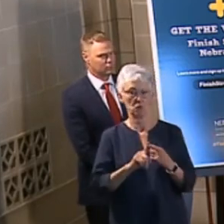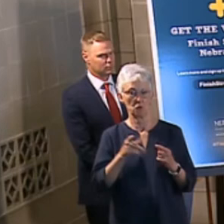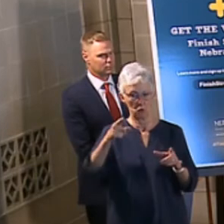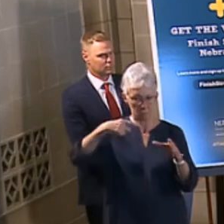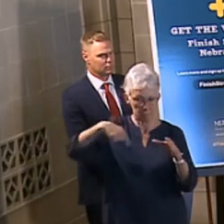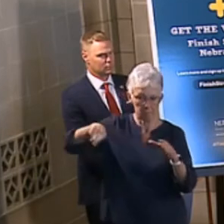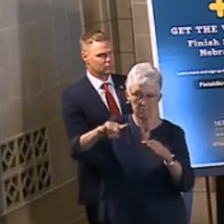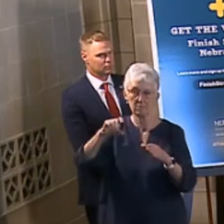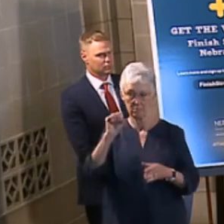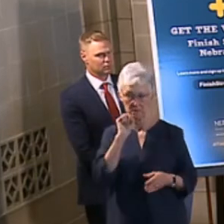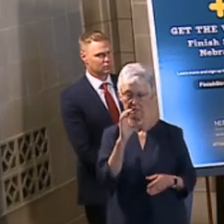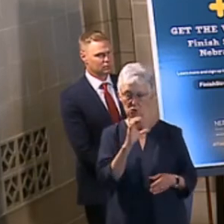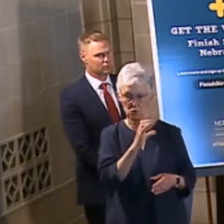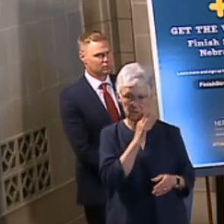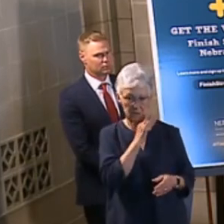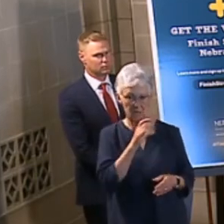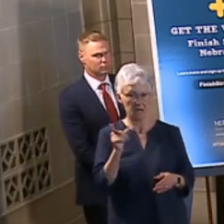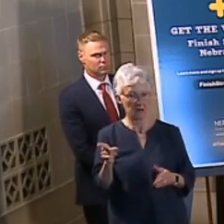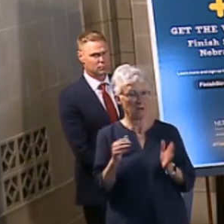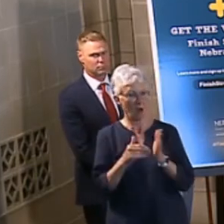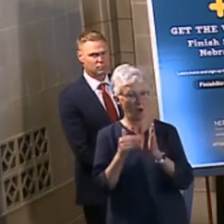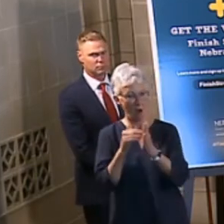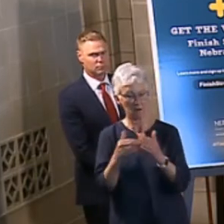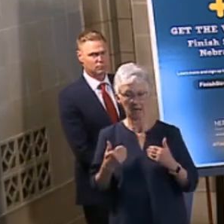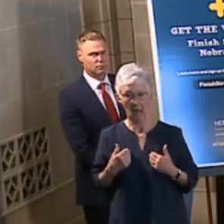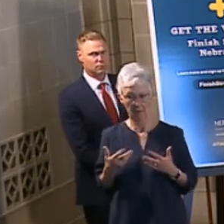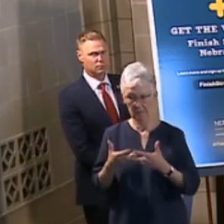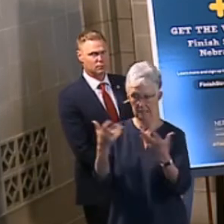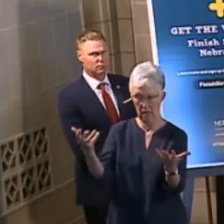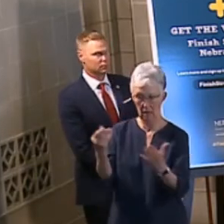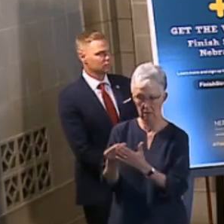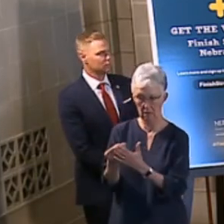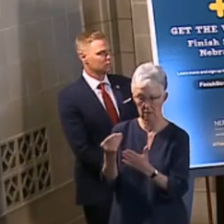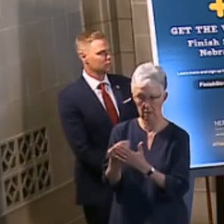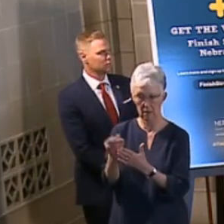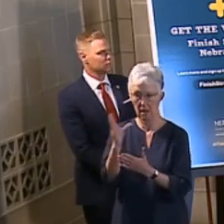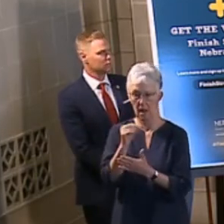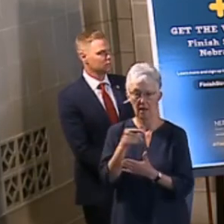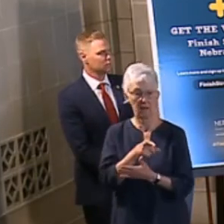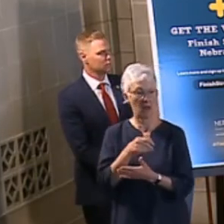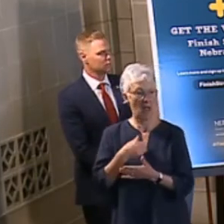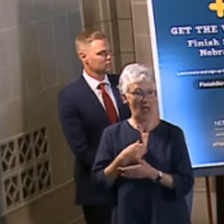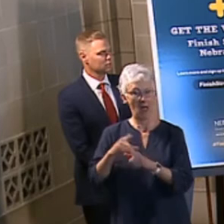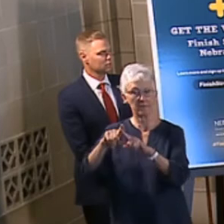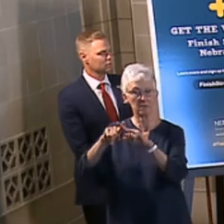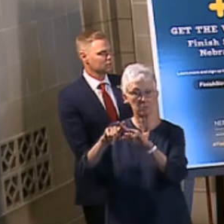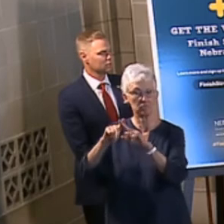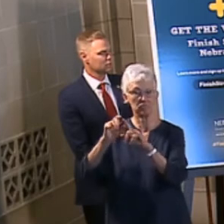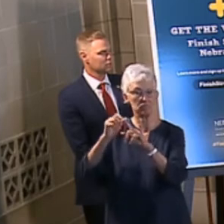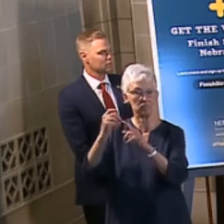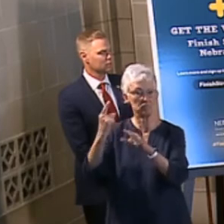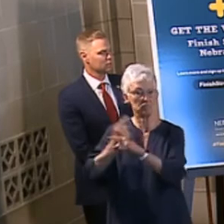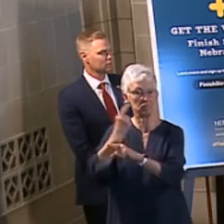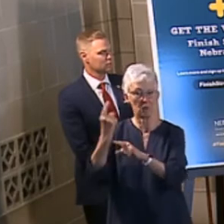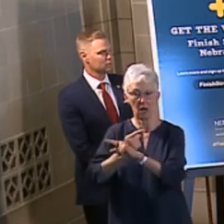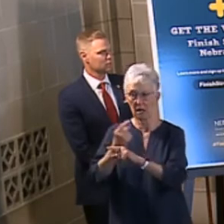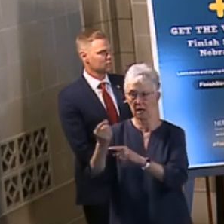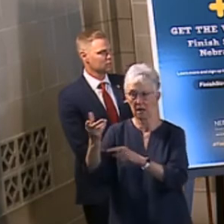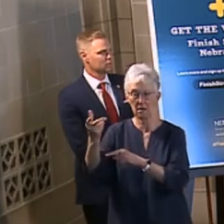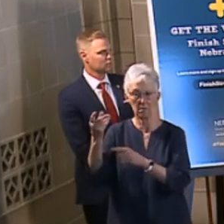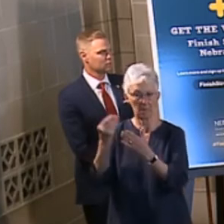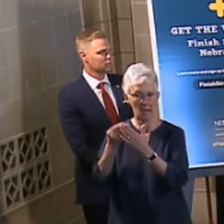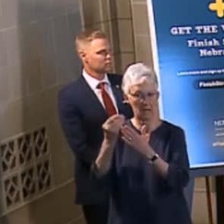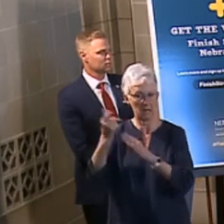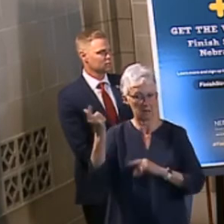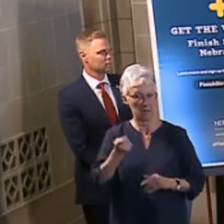financial exploitation because they often have sizable assets and a reliable steady income and oftentimes they are not able to recognize when